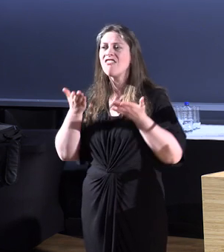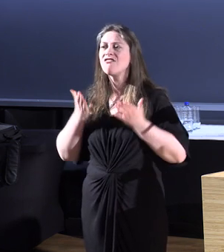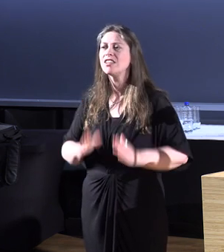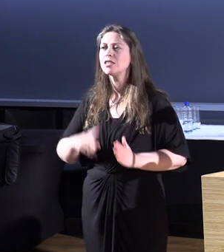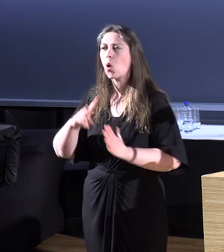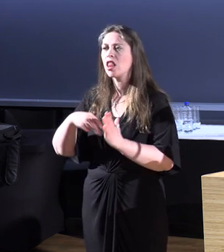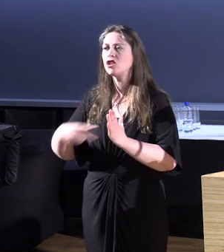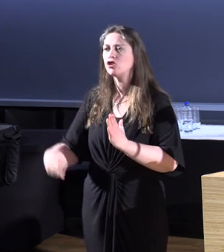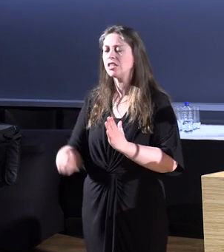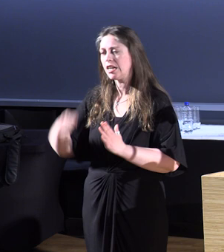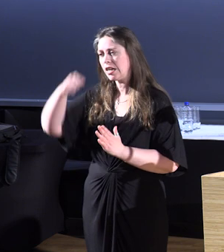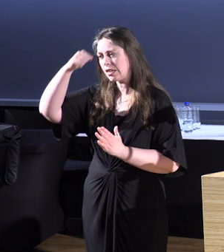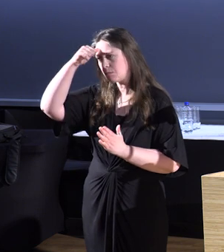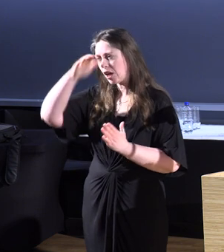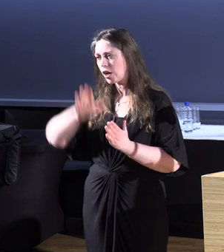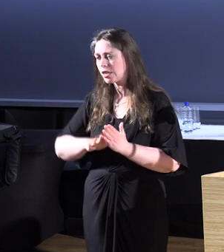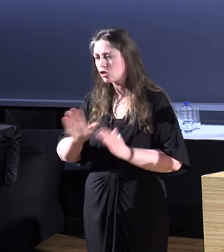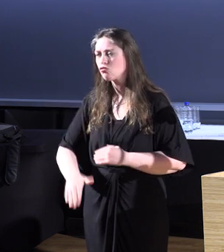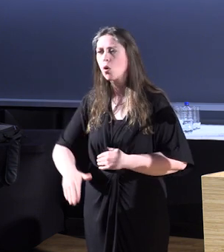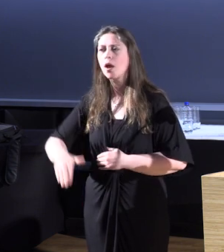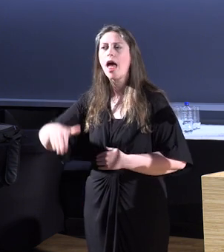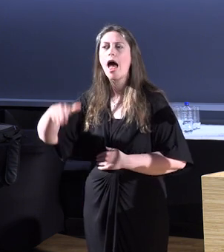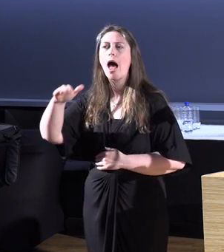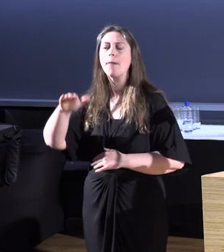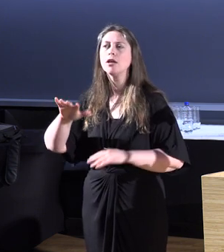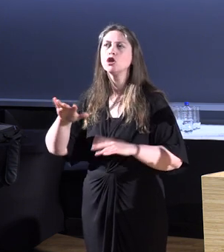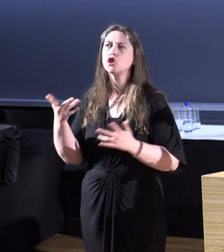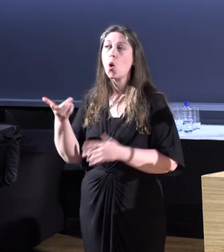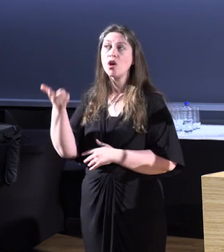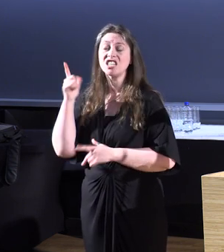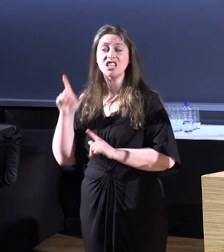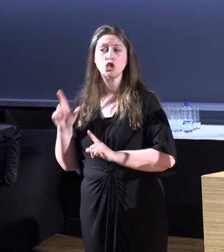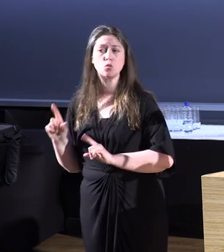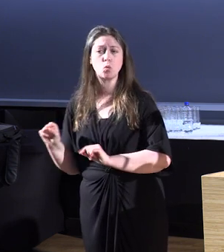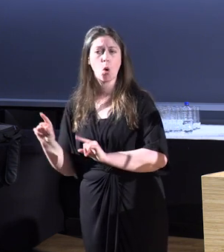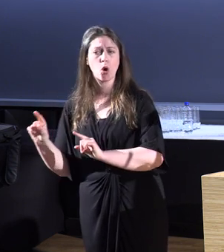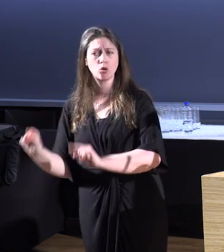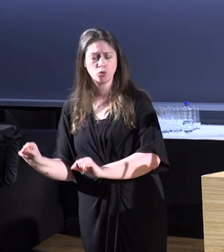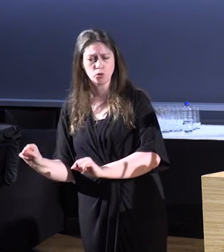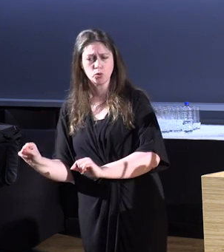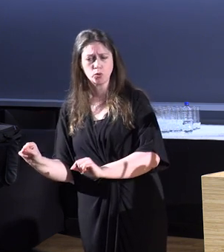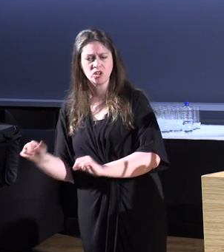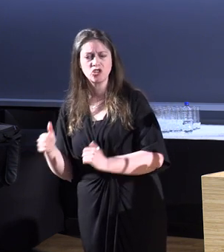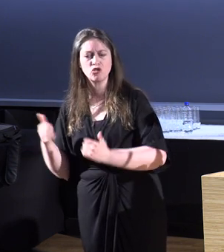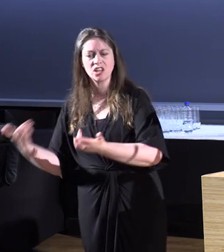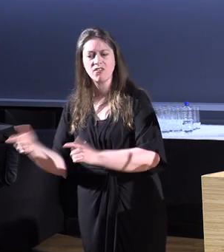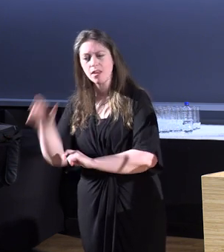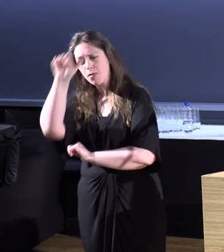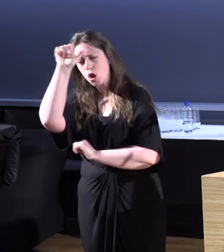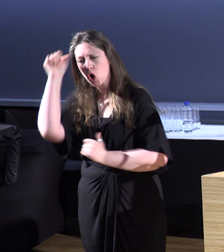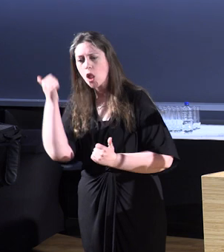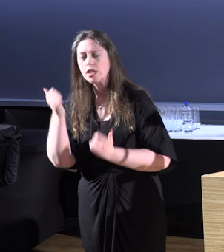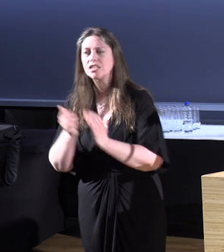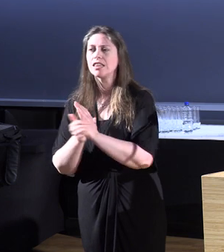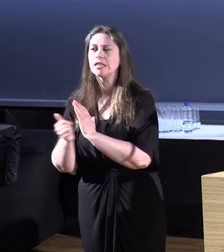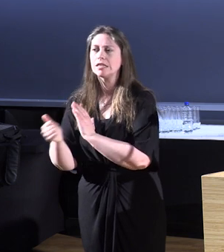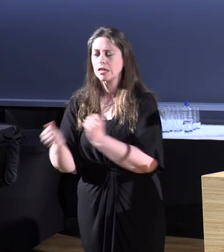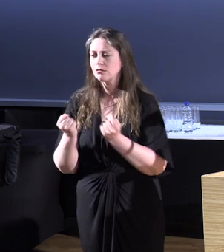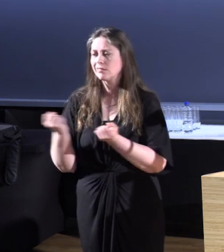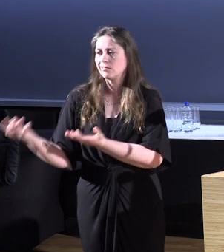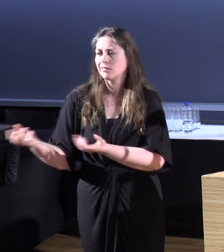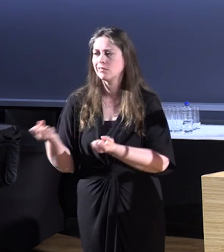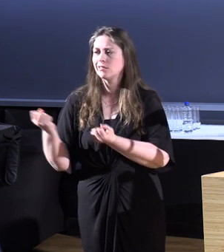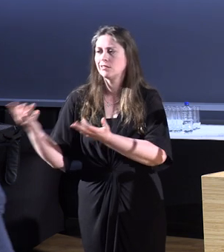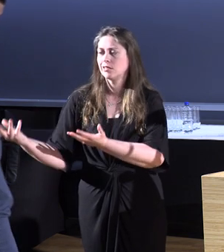experiences as they're growing up. What can we do for our teachers to give them the knowledge and the skills to